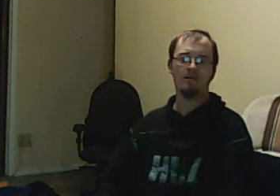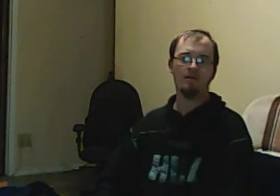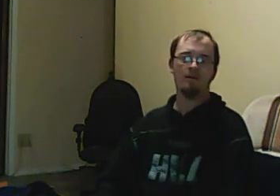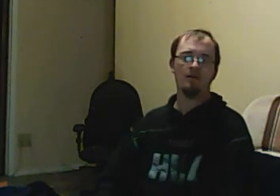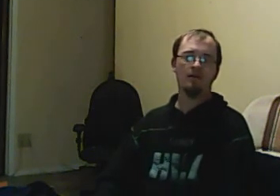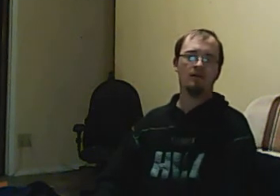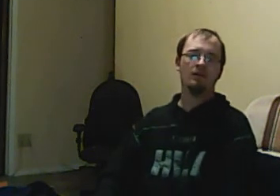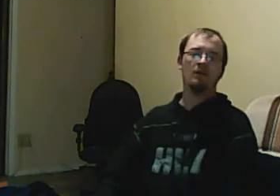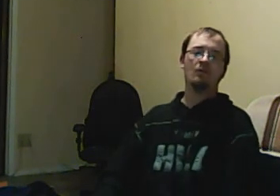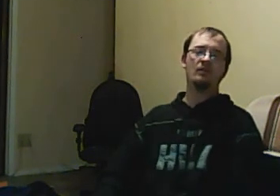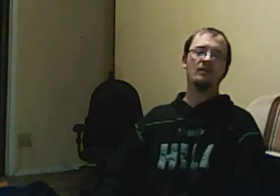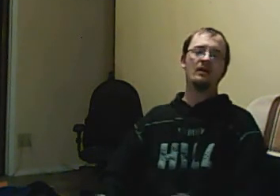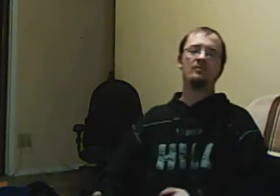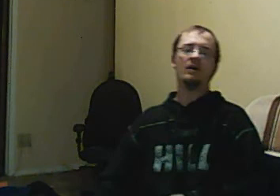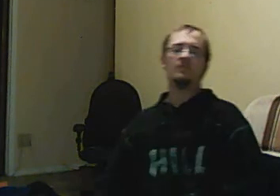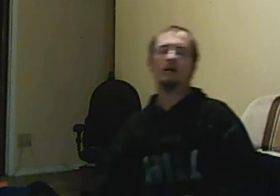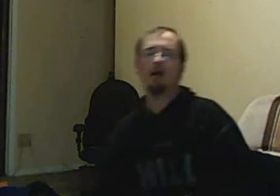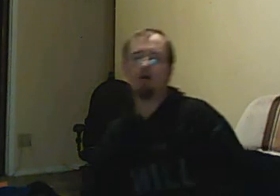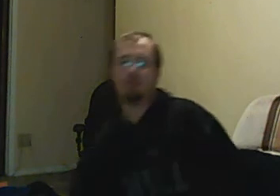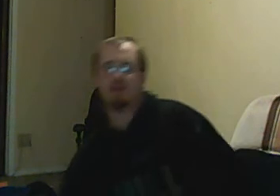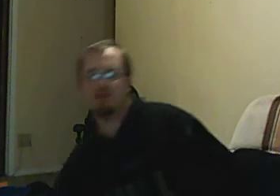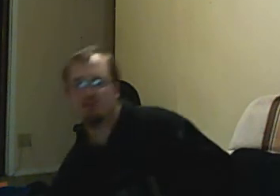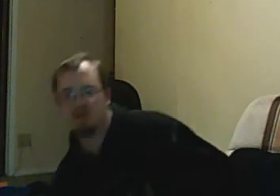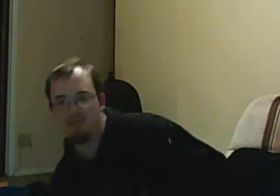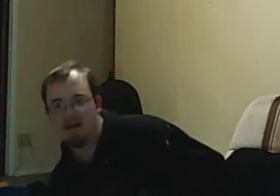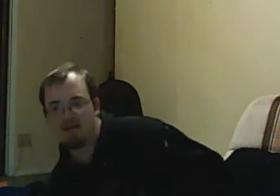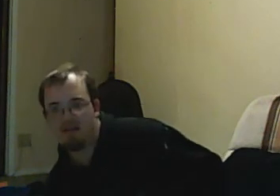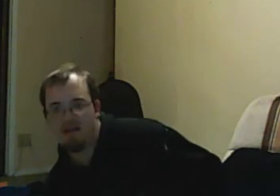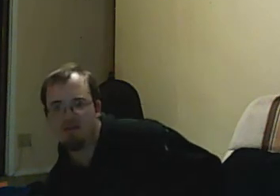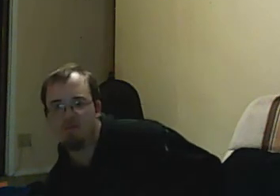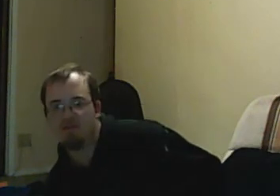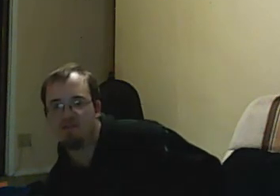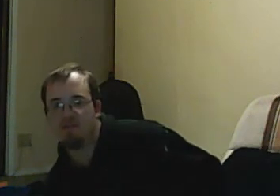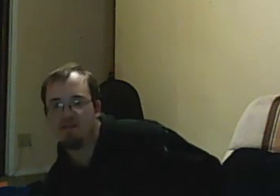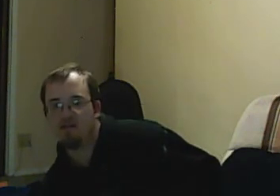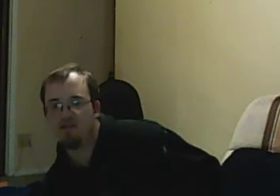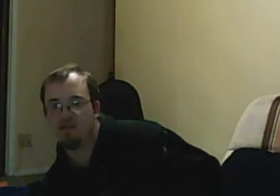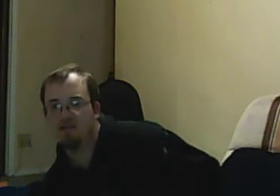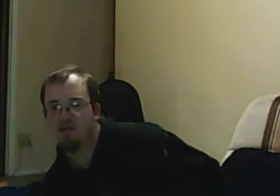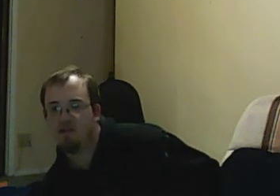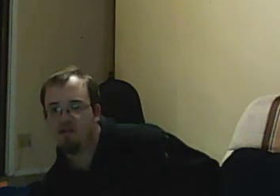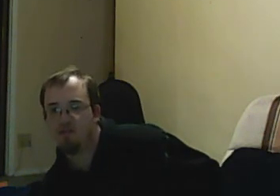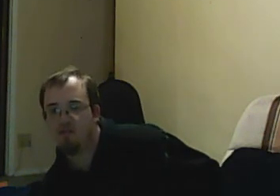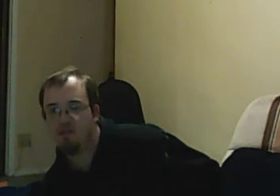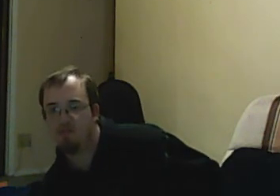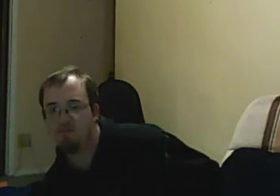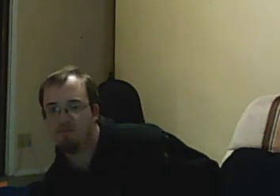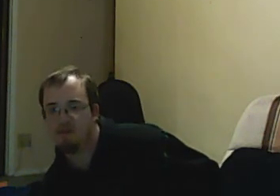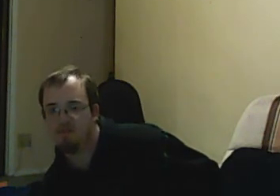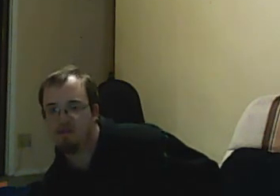when they read the part about Aubrey getting shot in the back, the kids burst into tears. Everyone was affected.